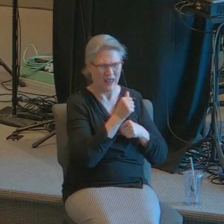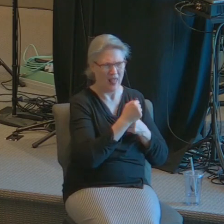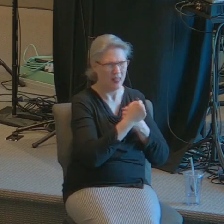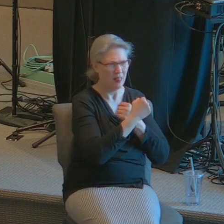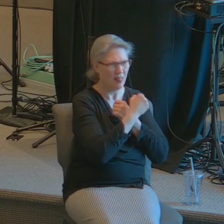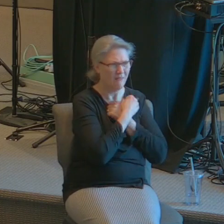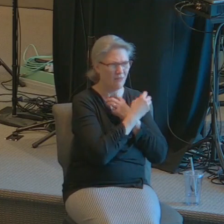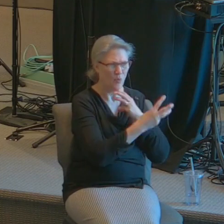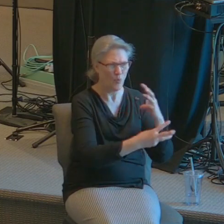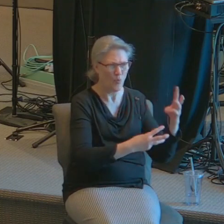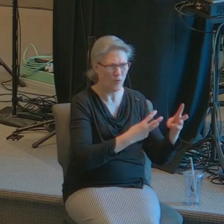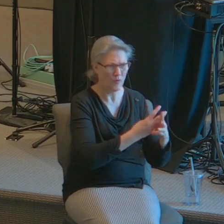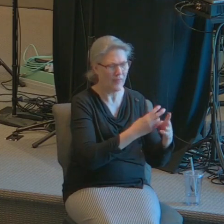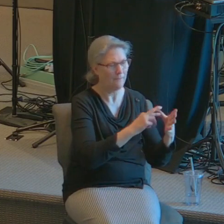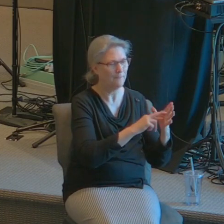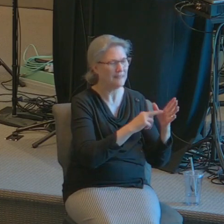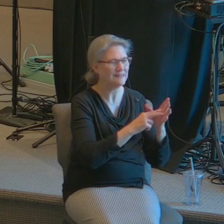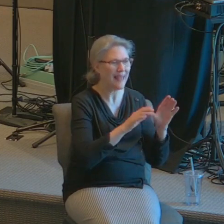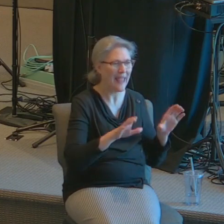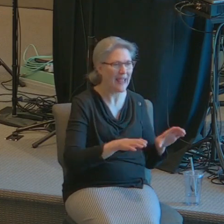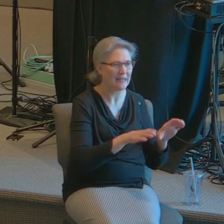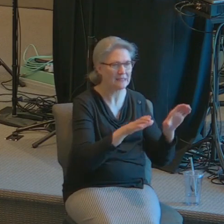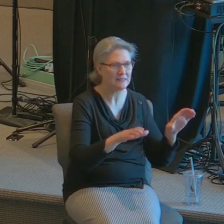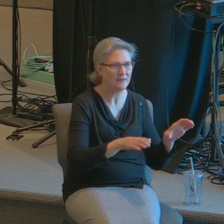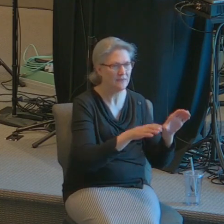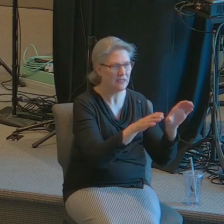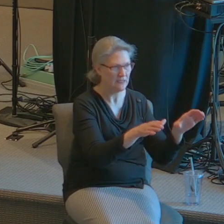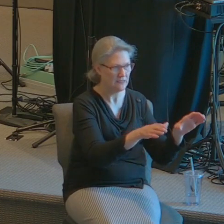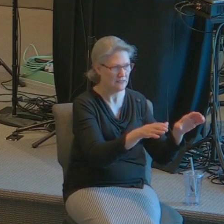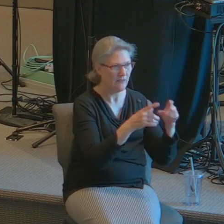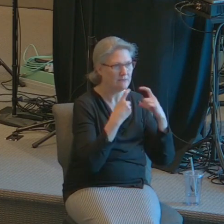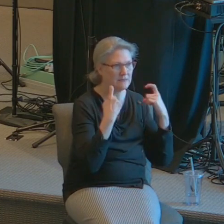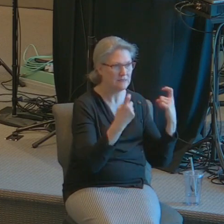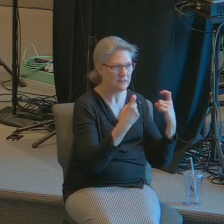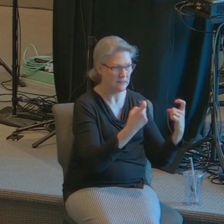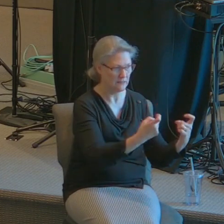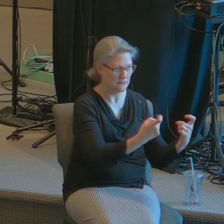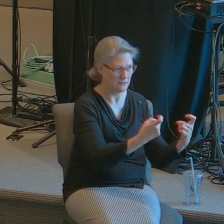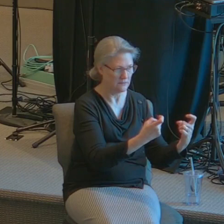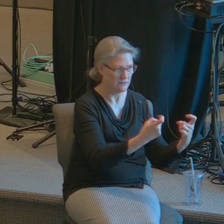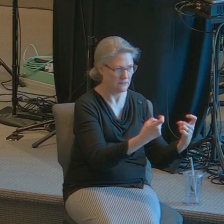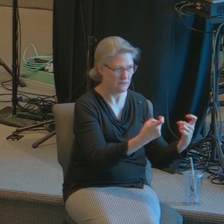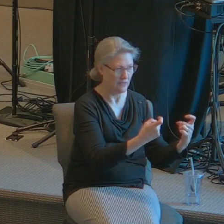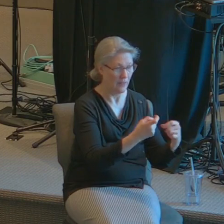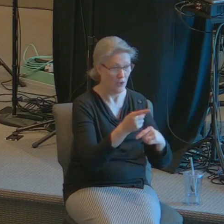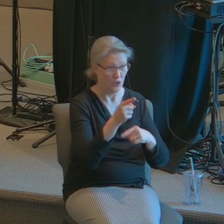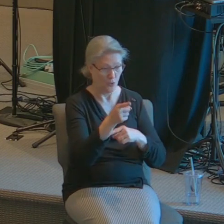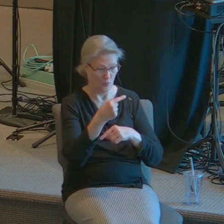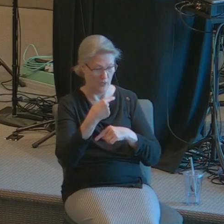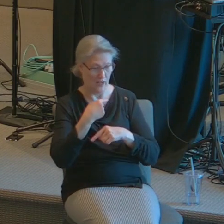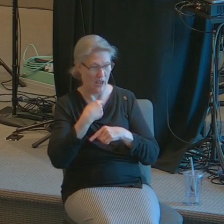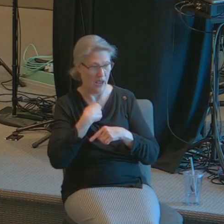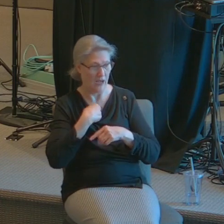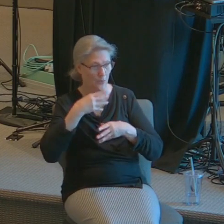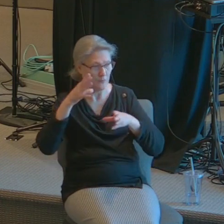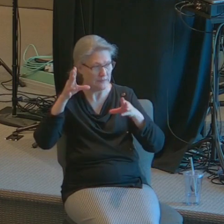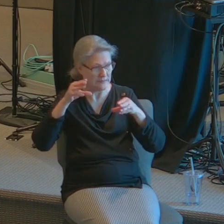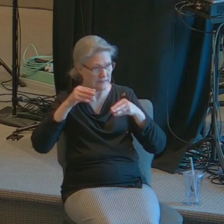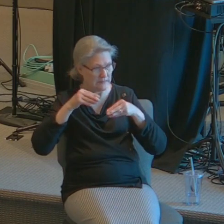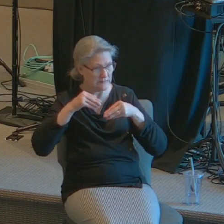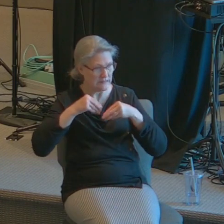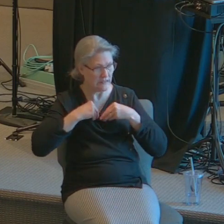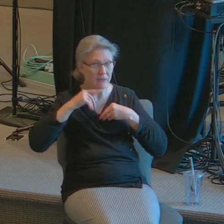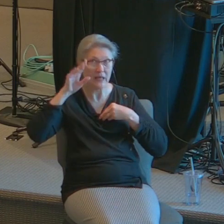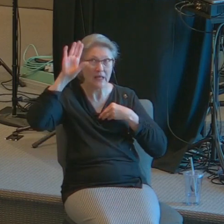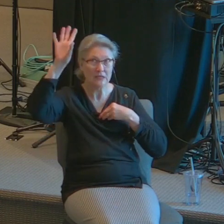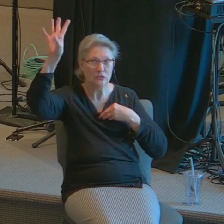world it means that you and I who have freely received the